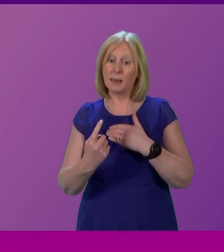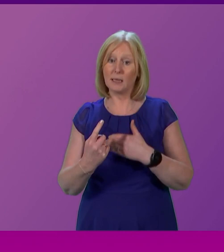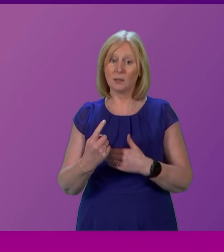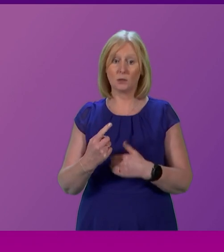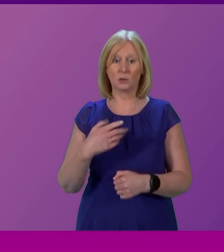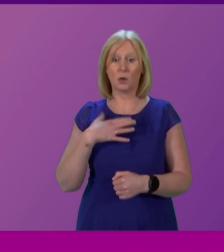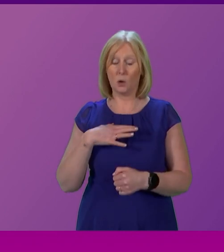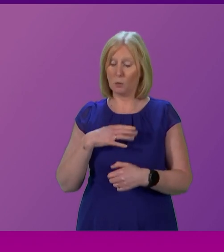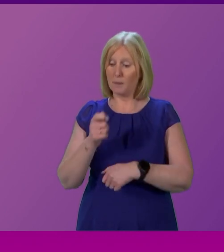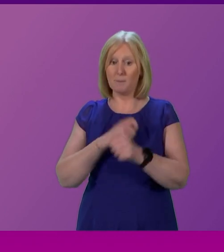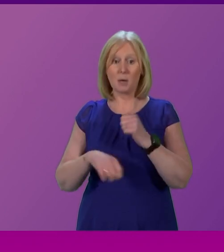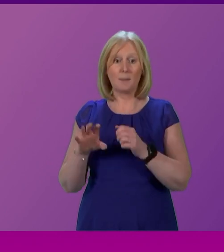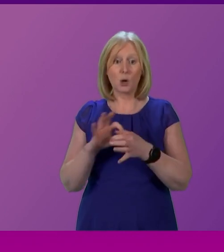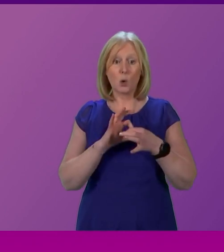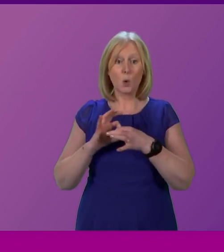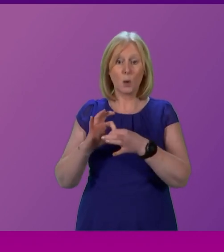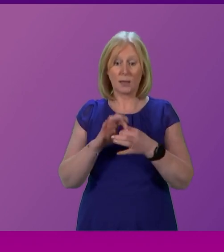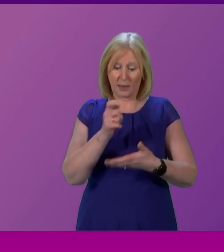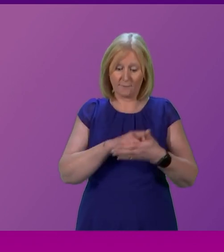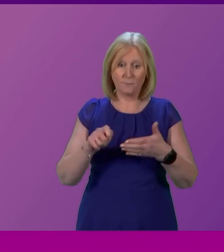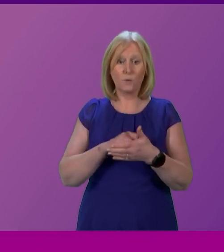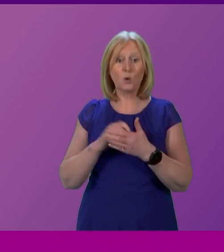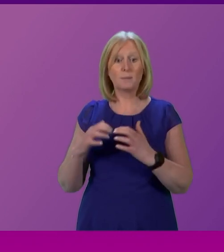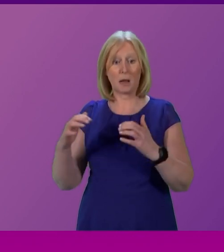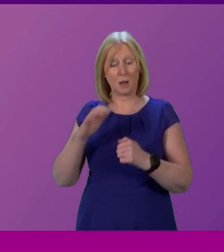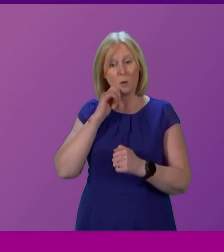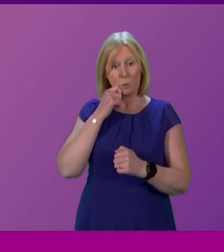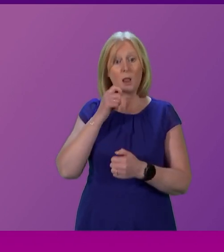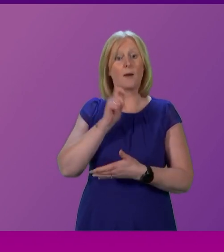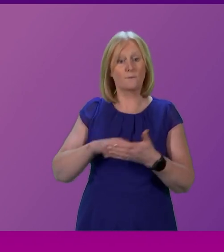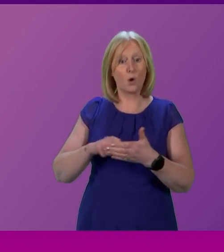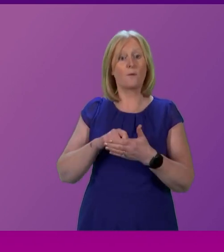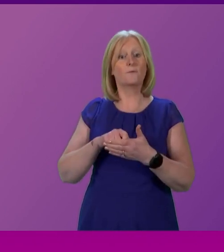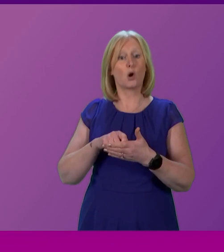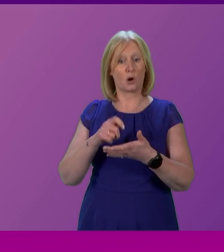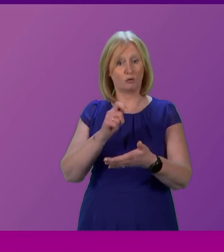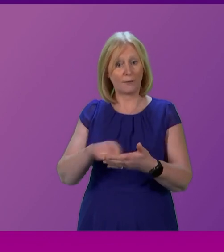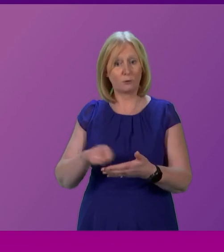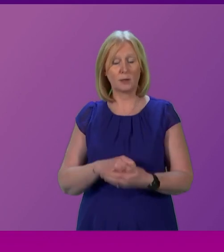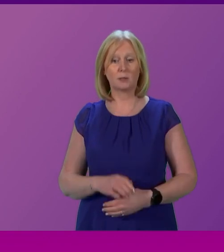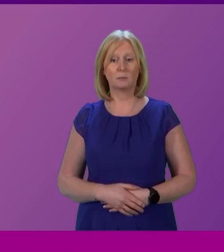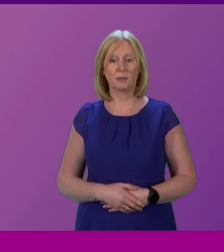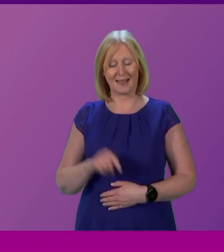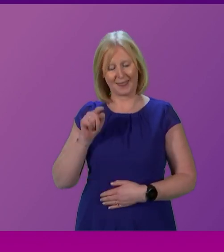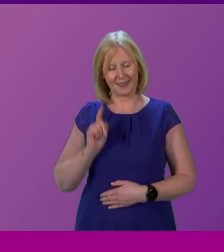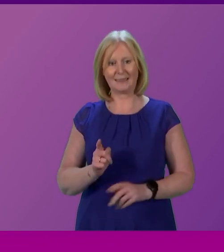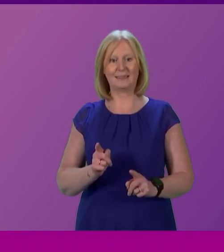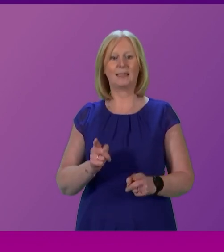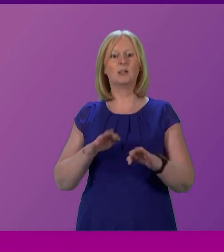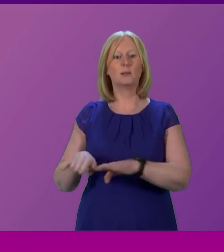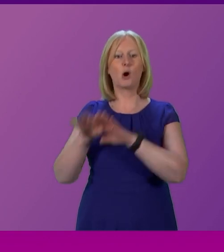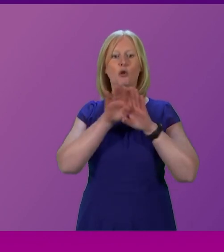and can make a coalition, make a majority, get the votes in parliament, then they'll vote through a referendum. That's what democracy is all about.